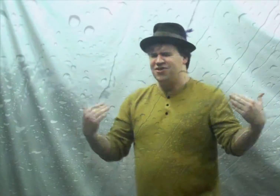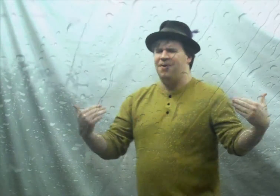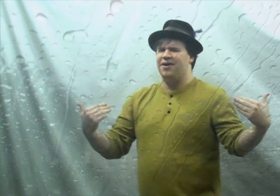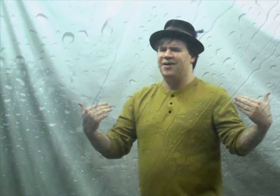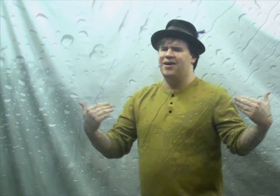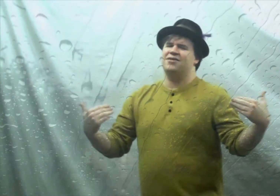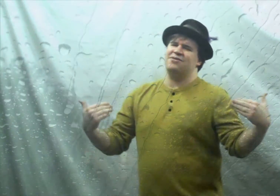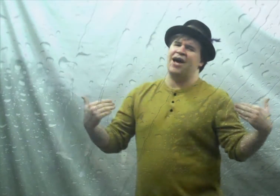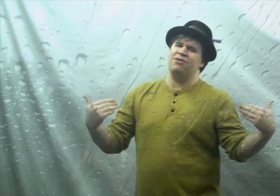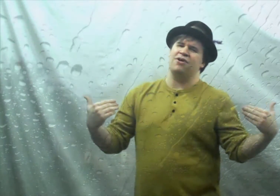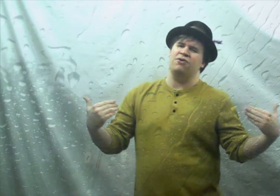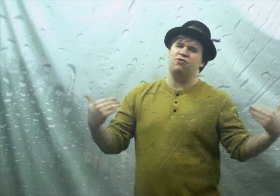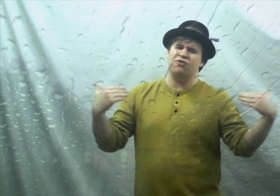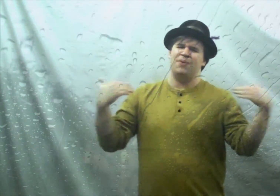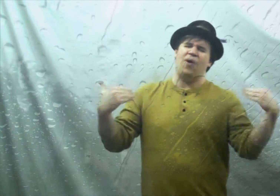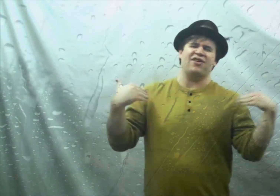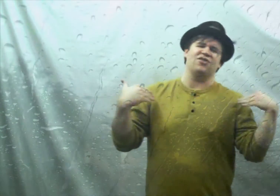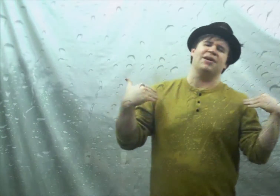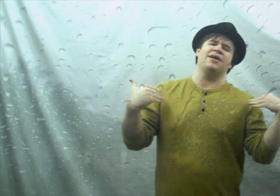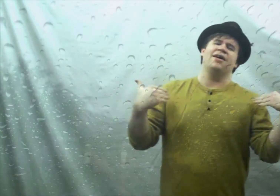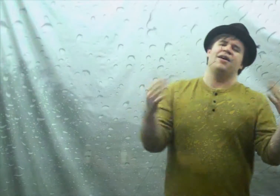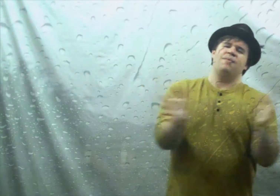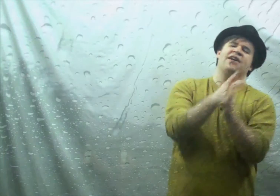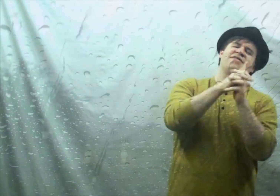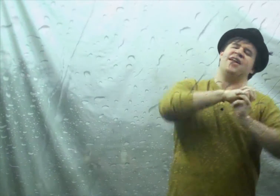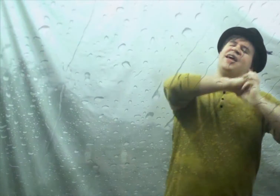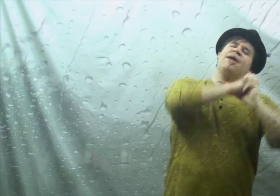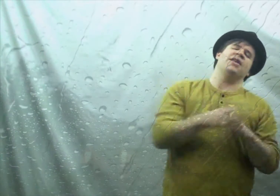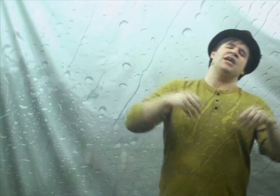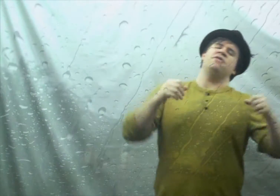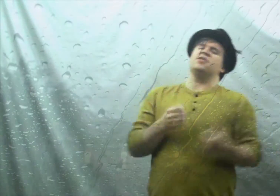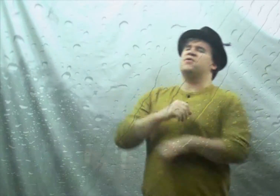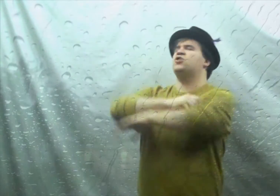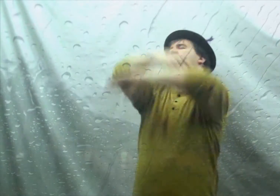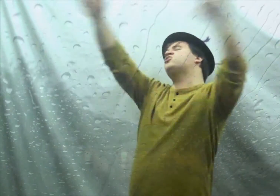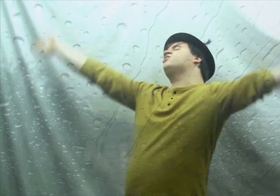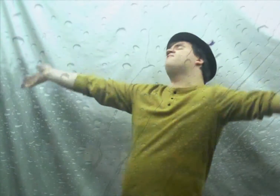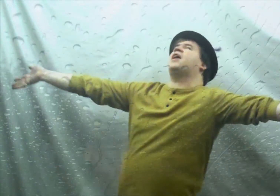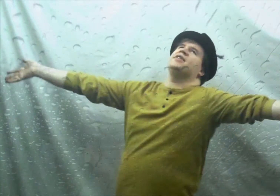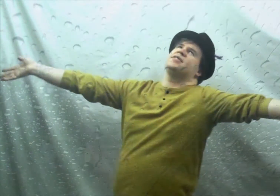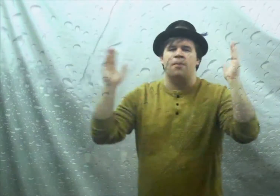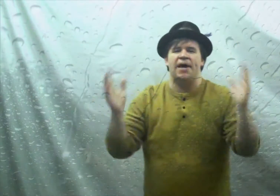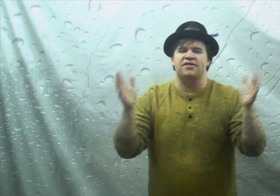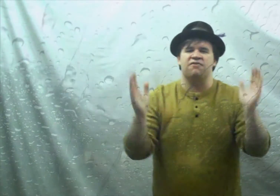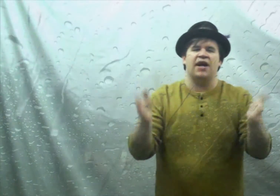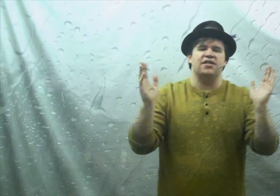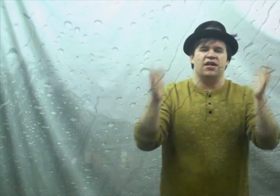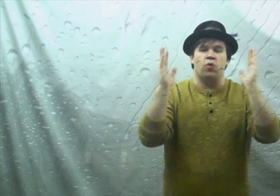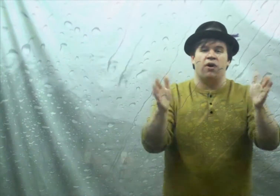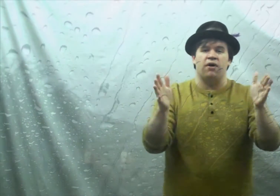smart so now you know you should be watching me because today I'm gonna give you some special advice the best advice in the world